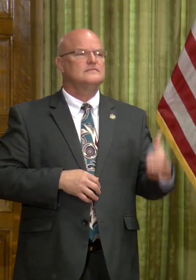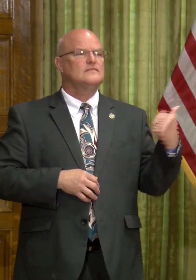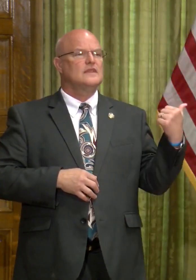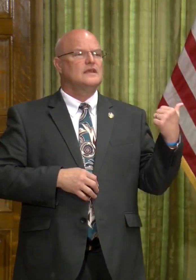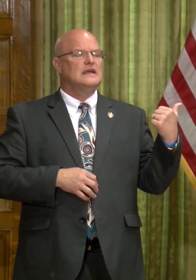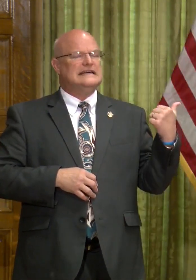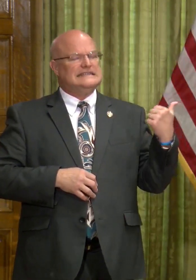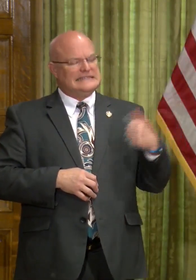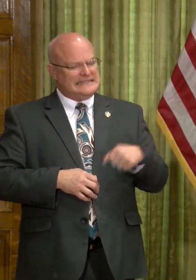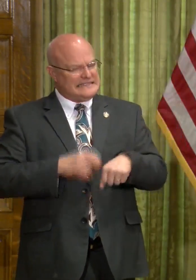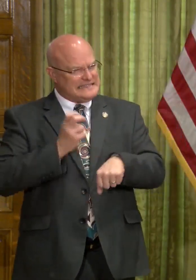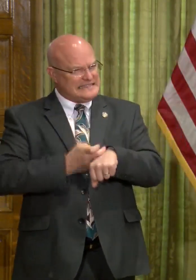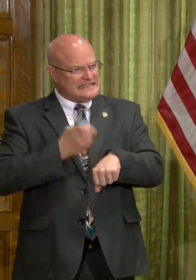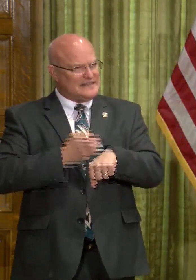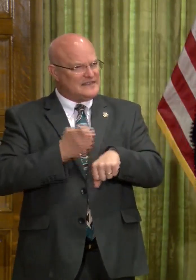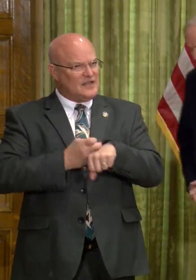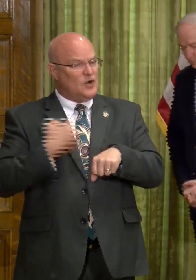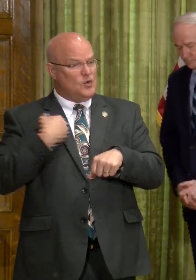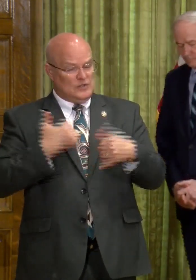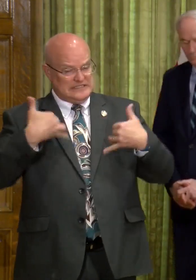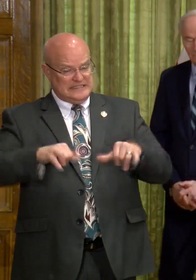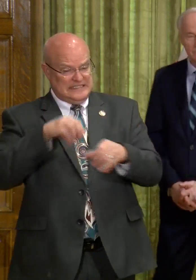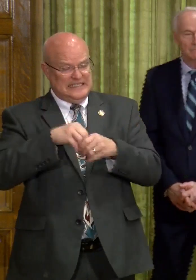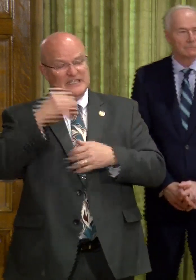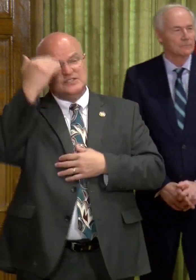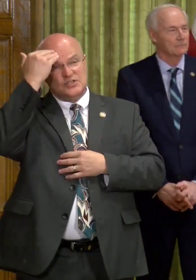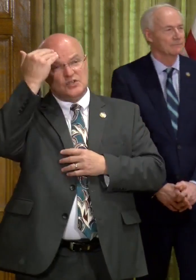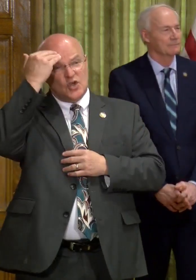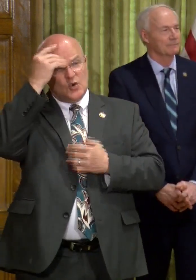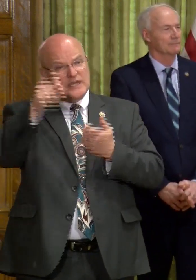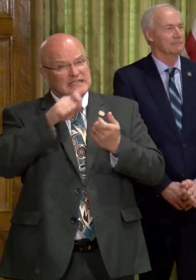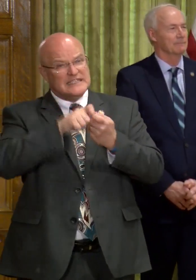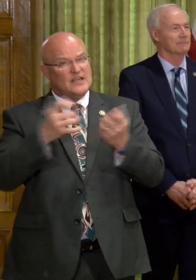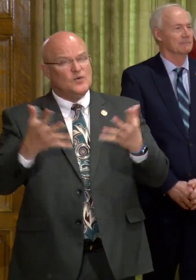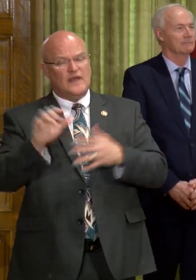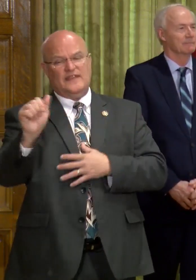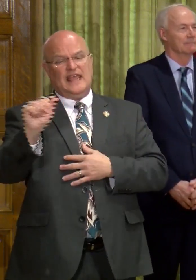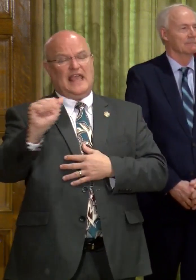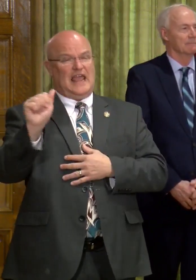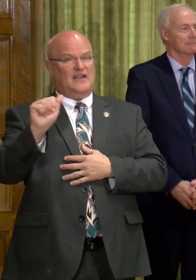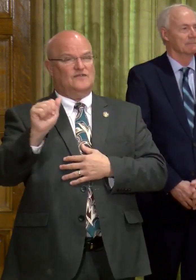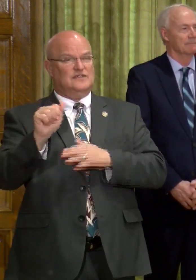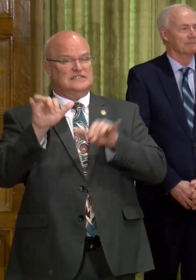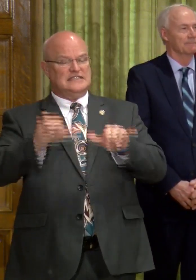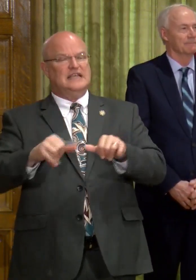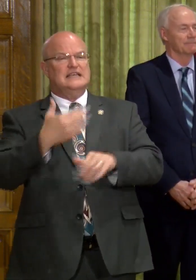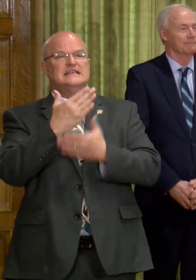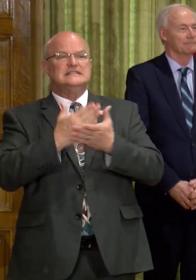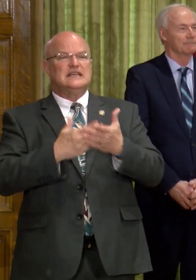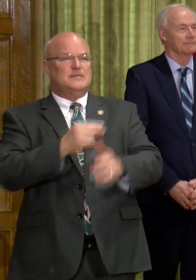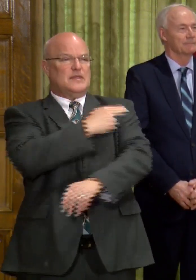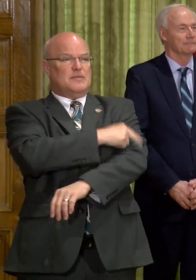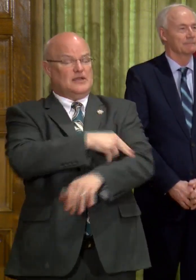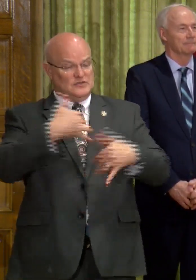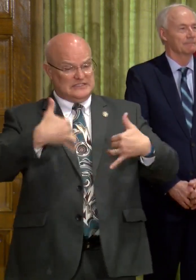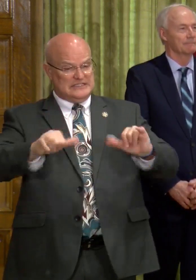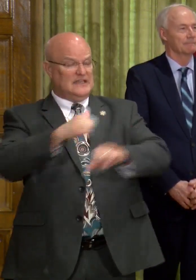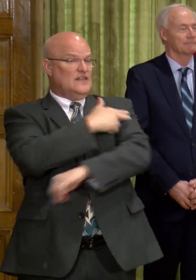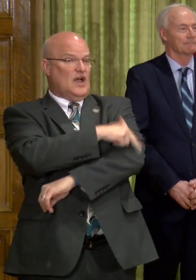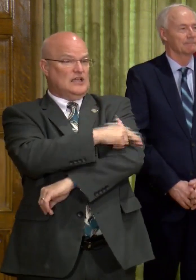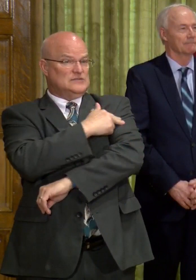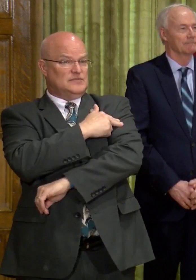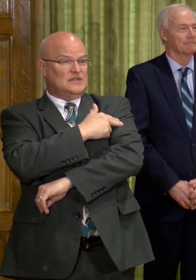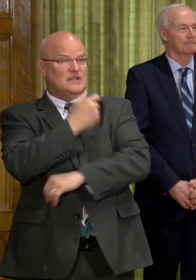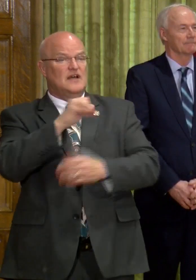It's, difficult for us, uh, while we're still in it, to know exactly what the average is, because there are many of the patients who are still hospitalized.